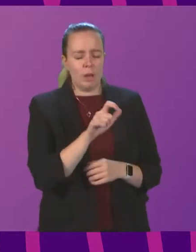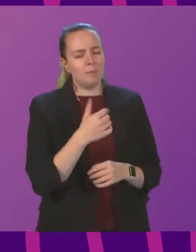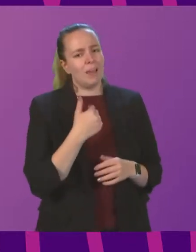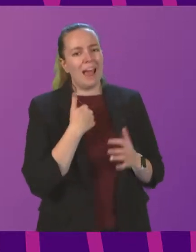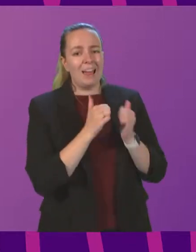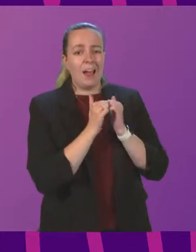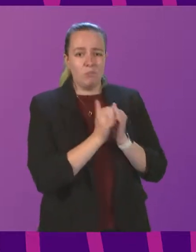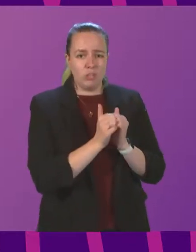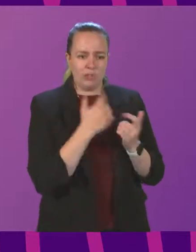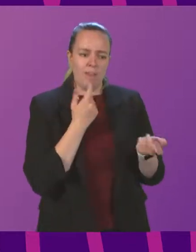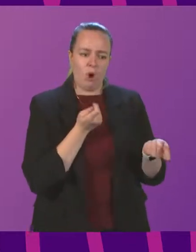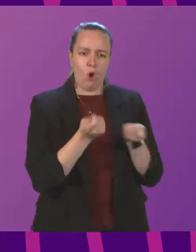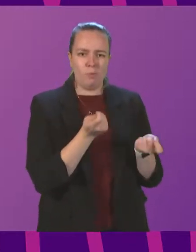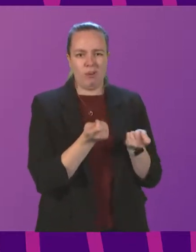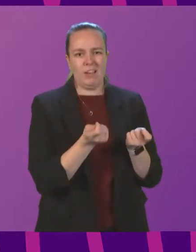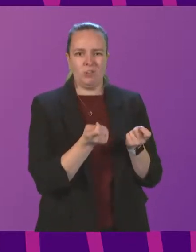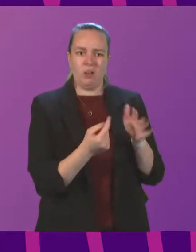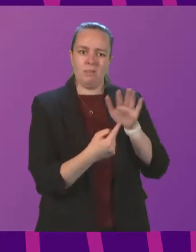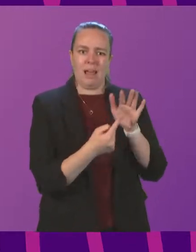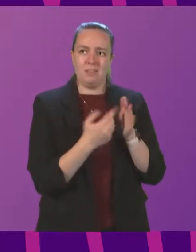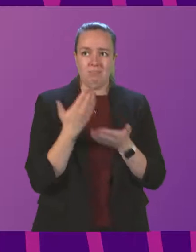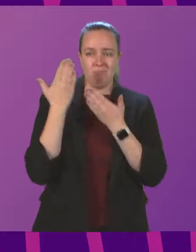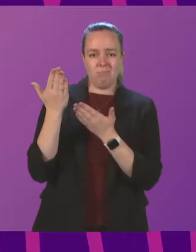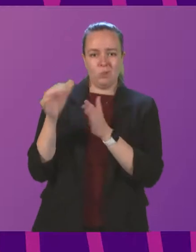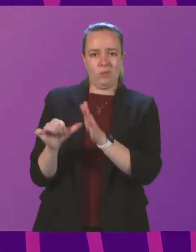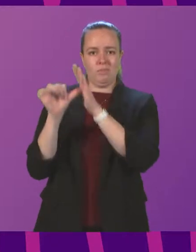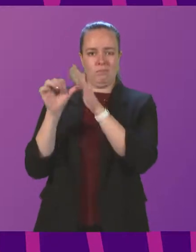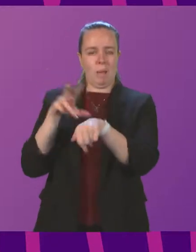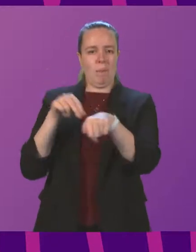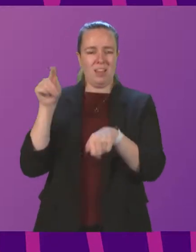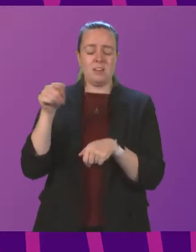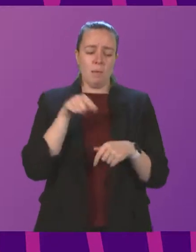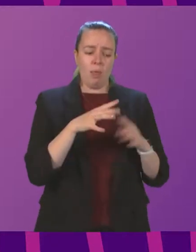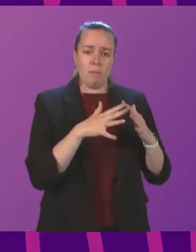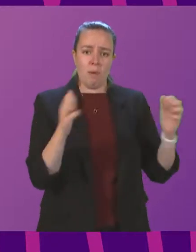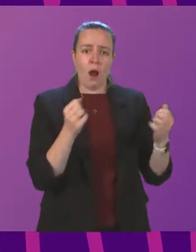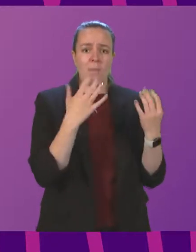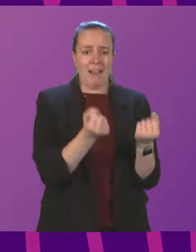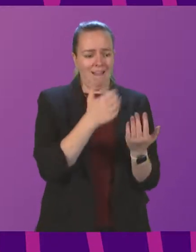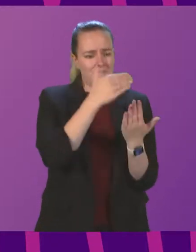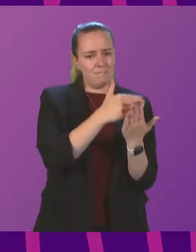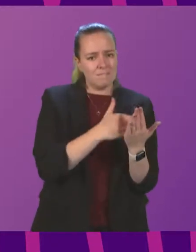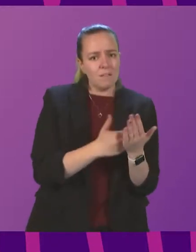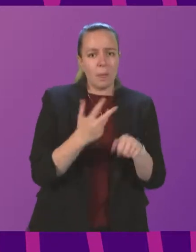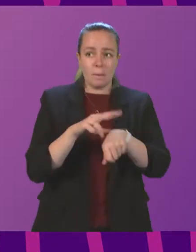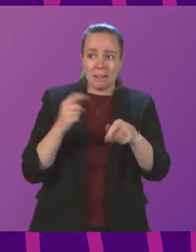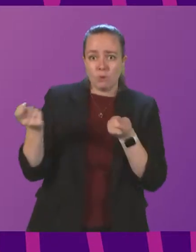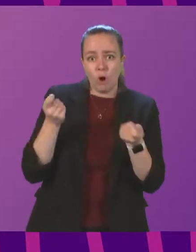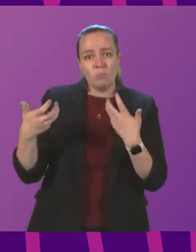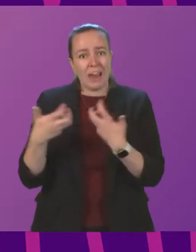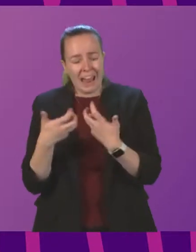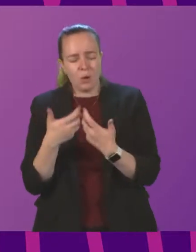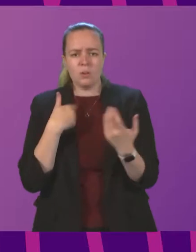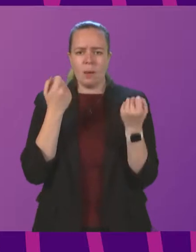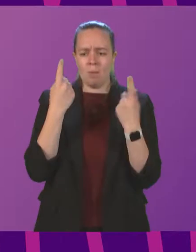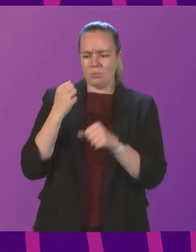operational matters rest with the Chief Constable, but this Parliament sets the limits within which the police can operate. And it's important to understand